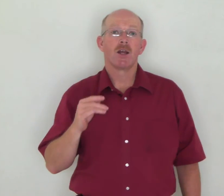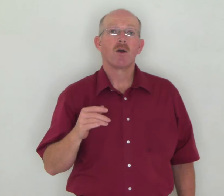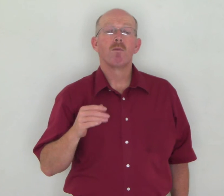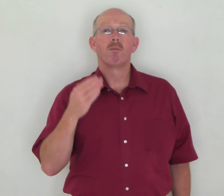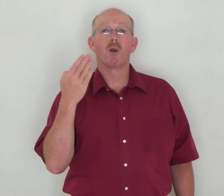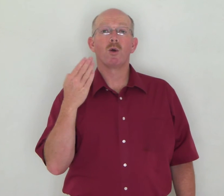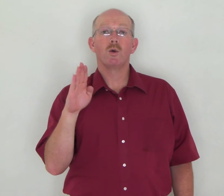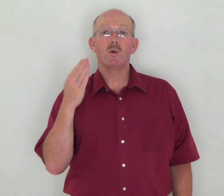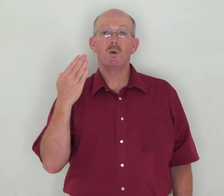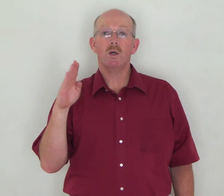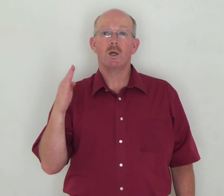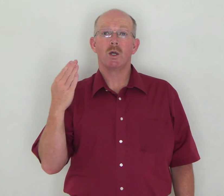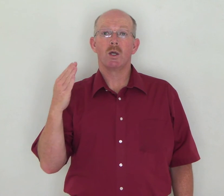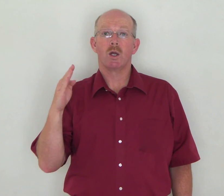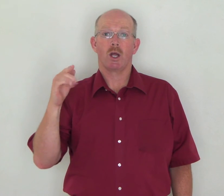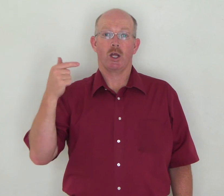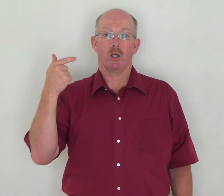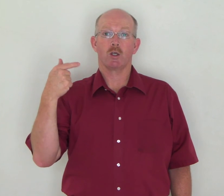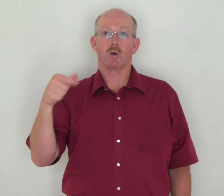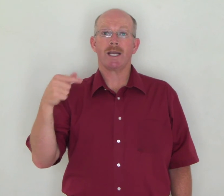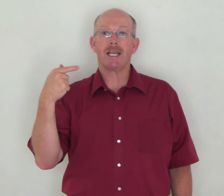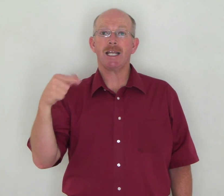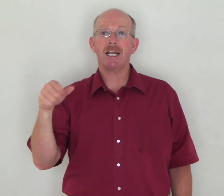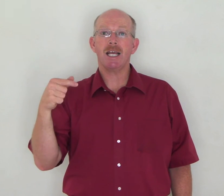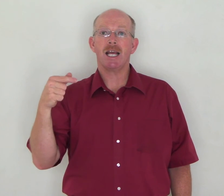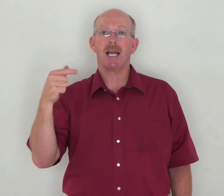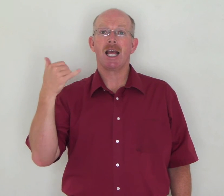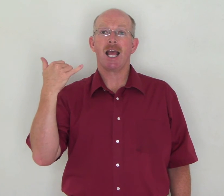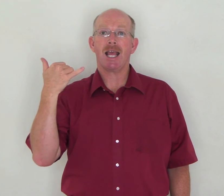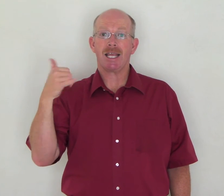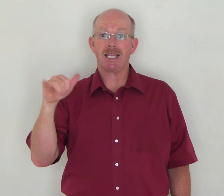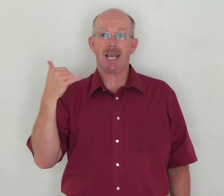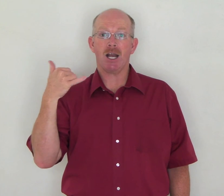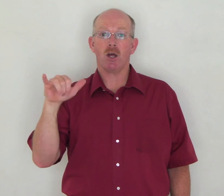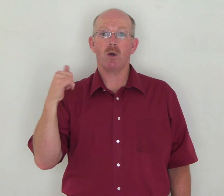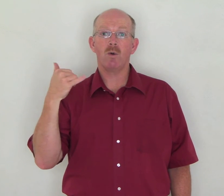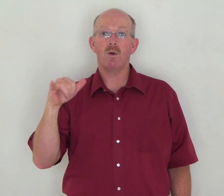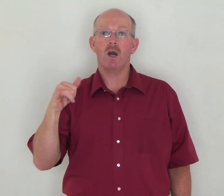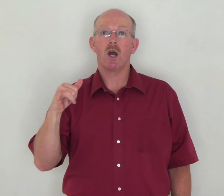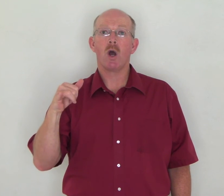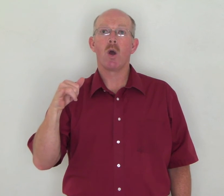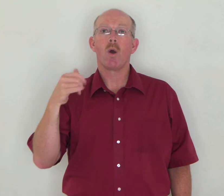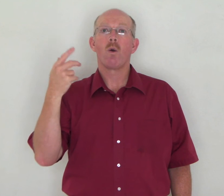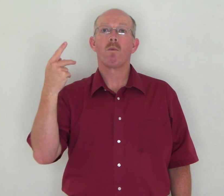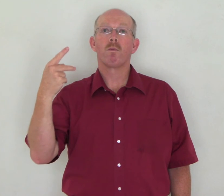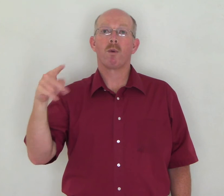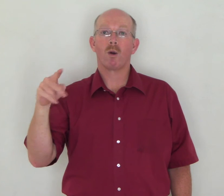Blue. Green. Yellow. Purple.